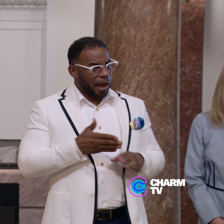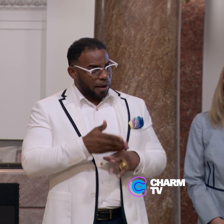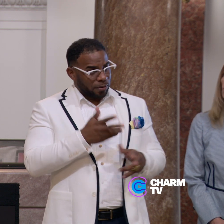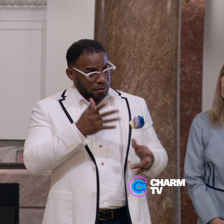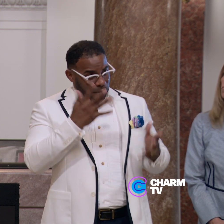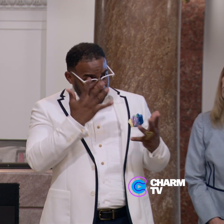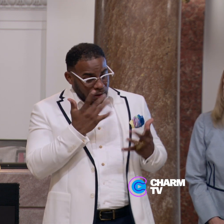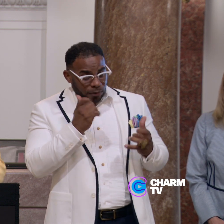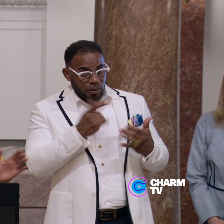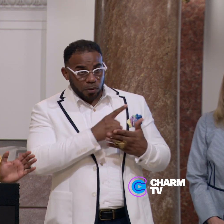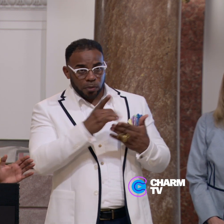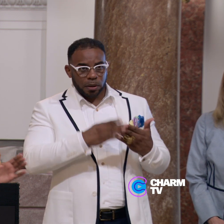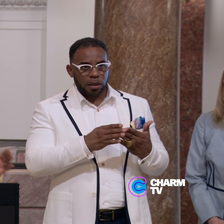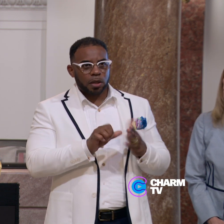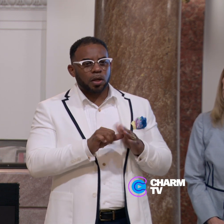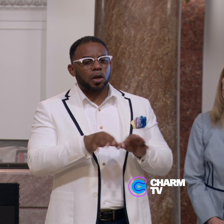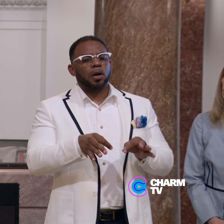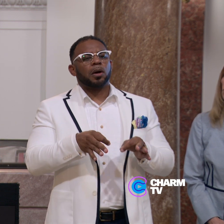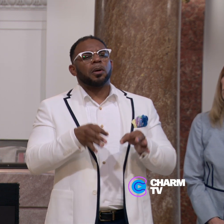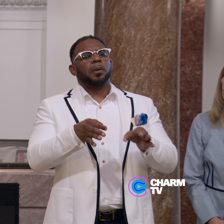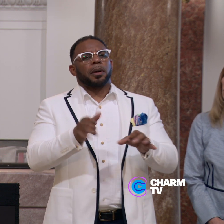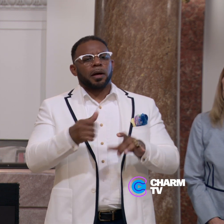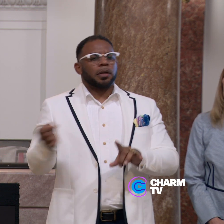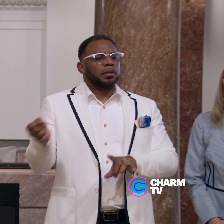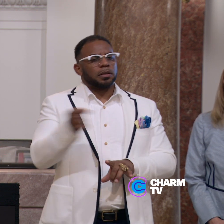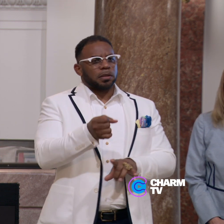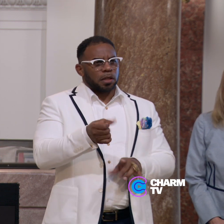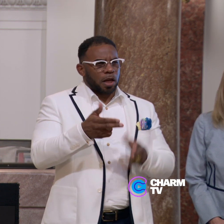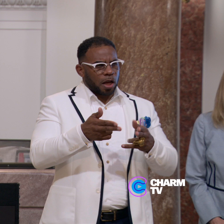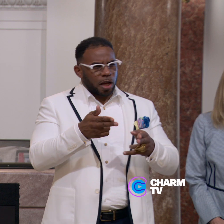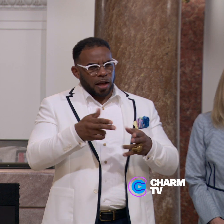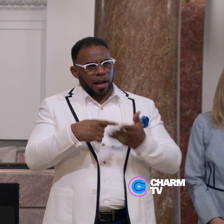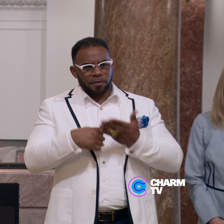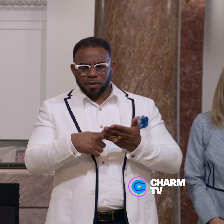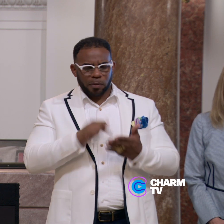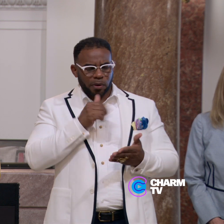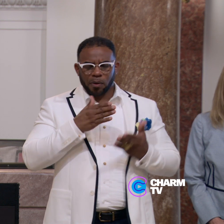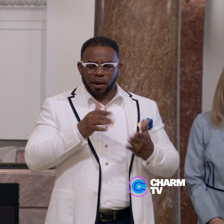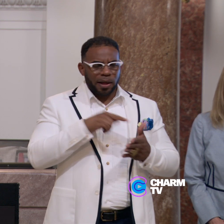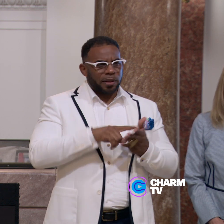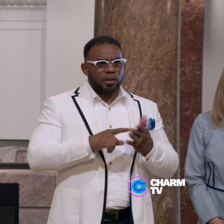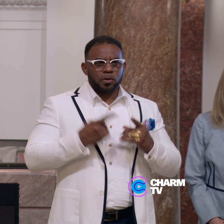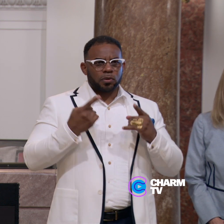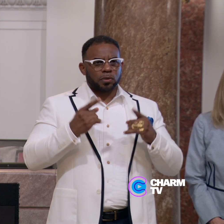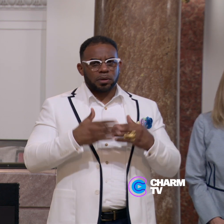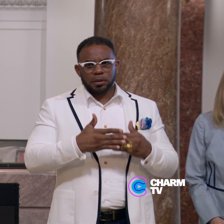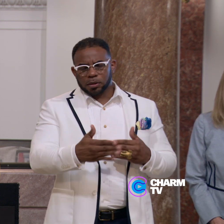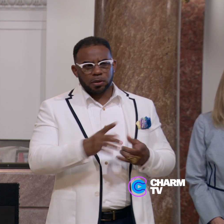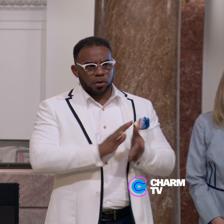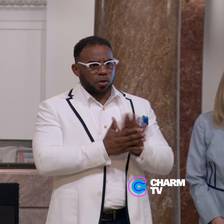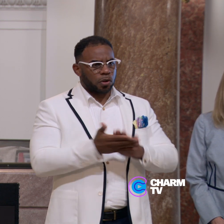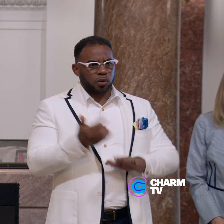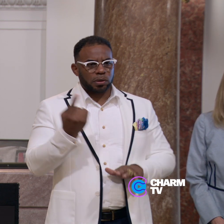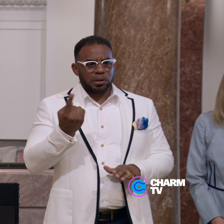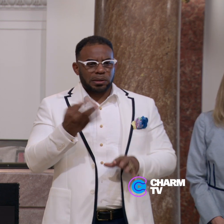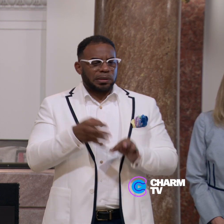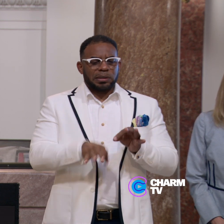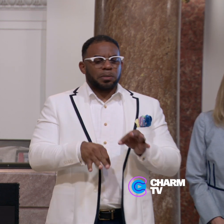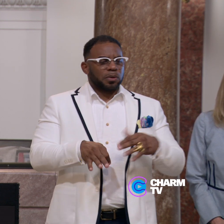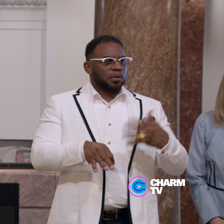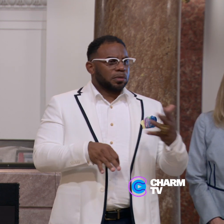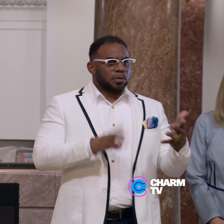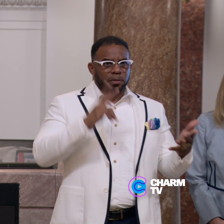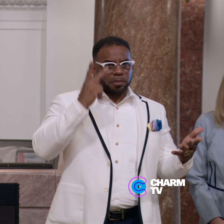tragedy from this weekend get pushed back into the forefront and that we don't allow this to turn into some simple